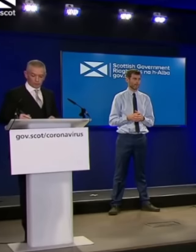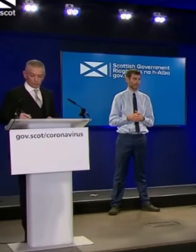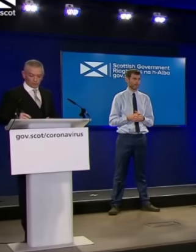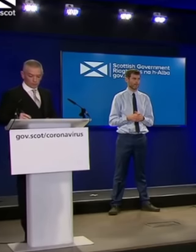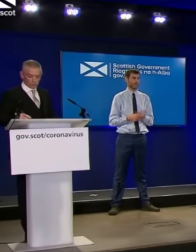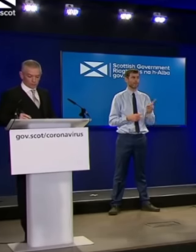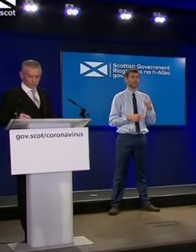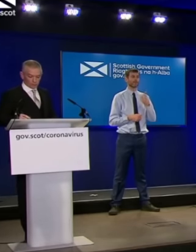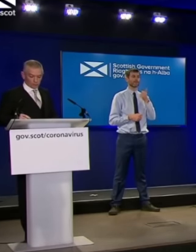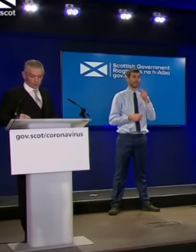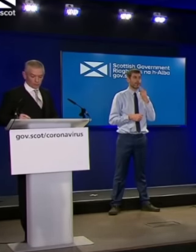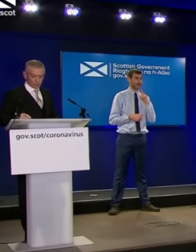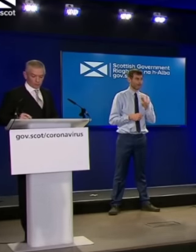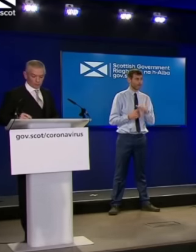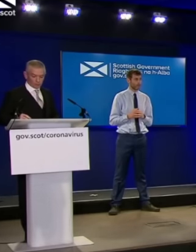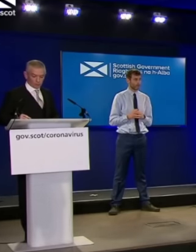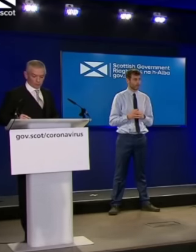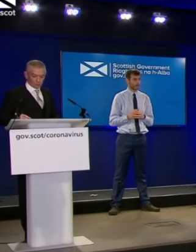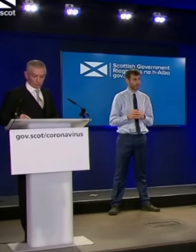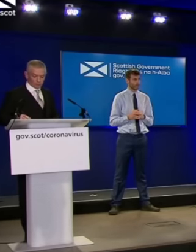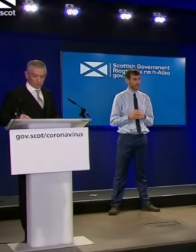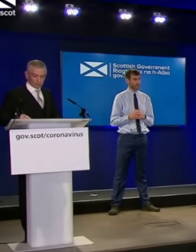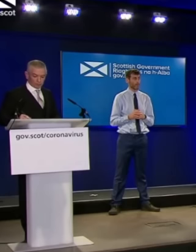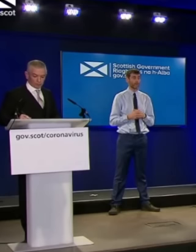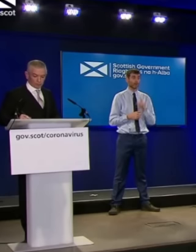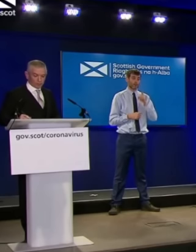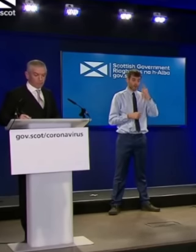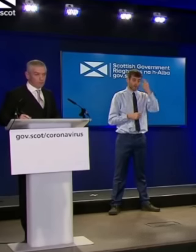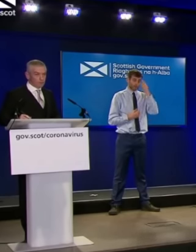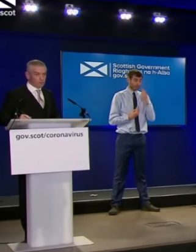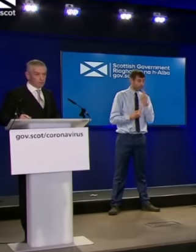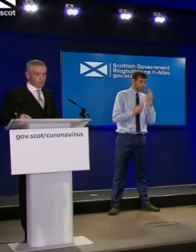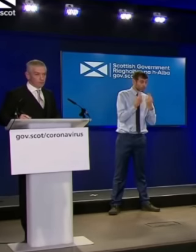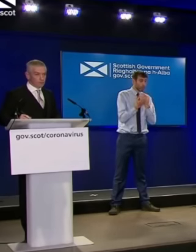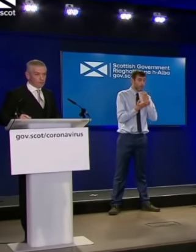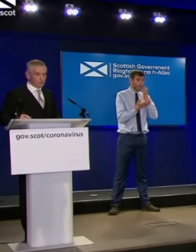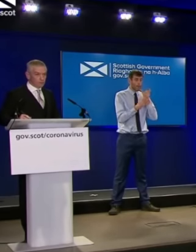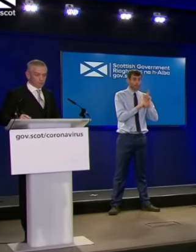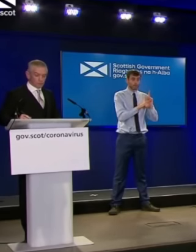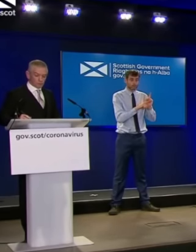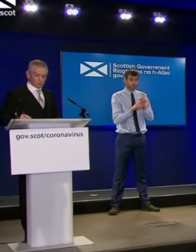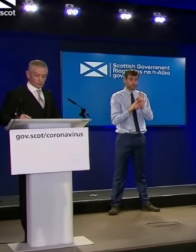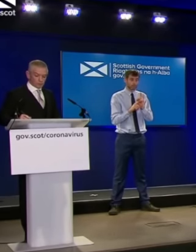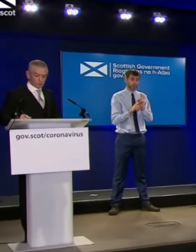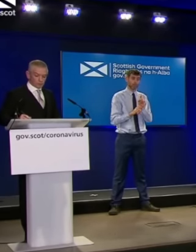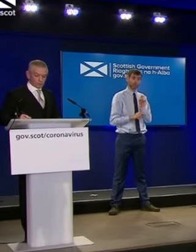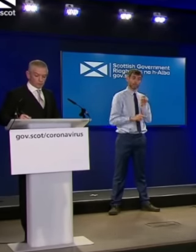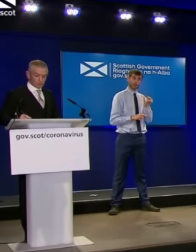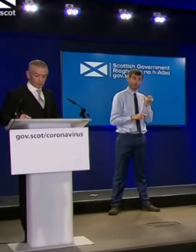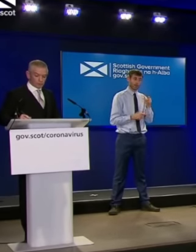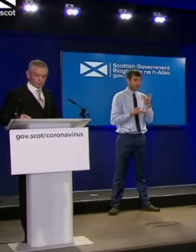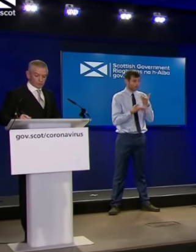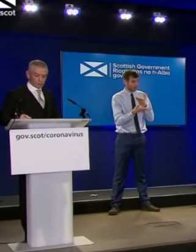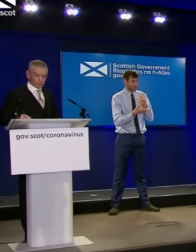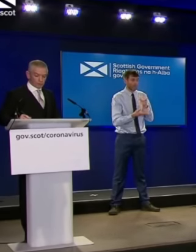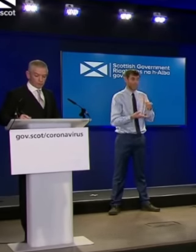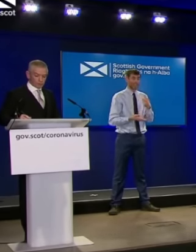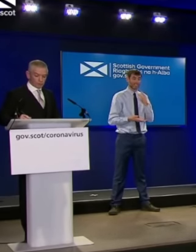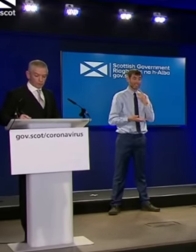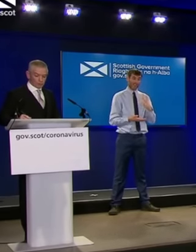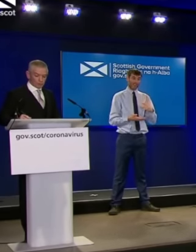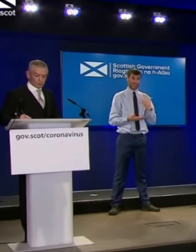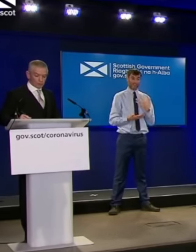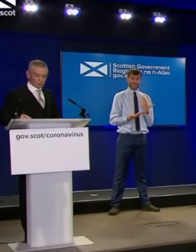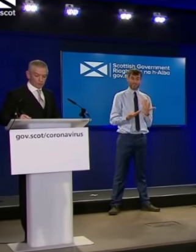Do you agree with those in the hospitality sector that say that what they are experiencing just now is locked down by stealth